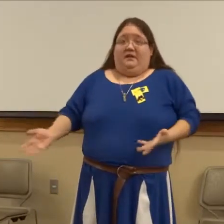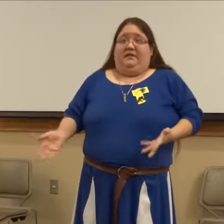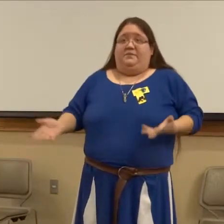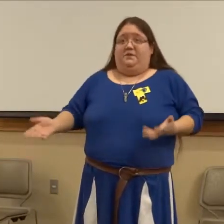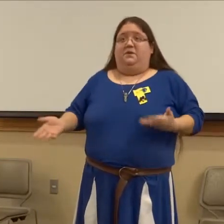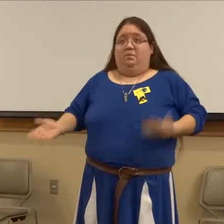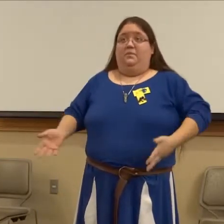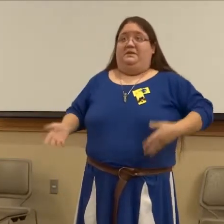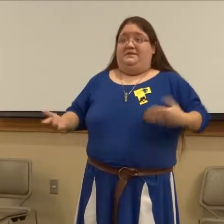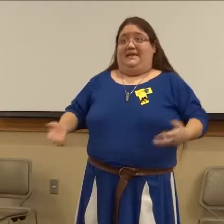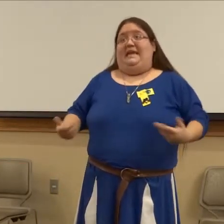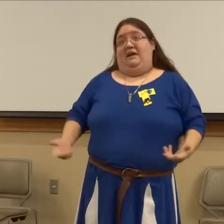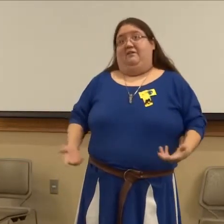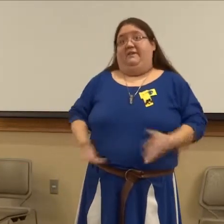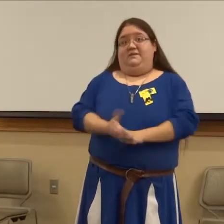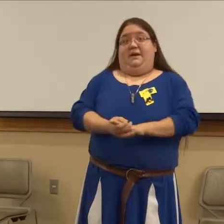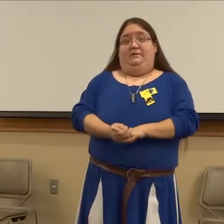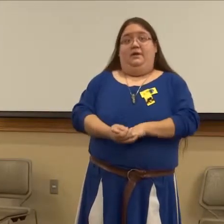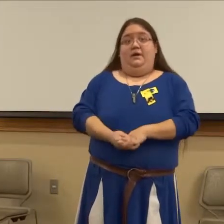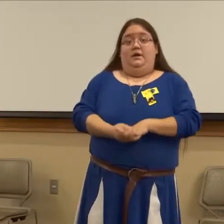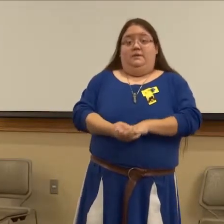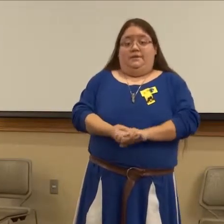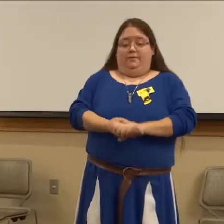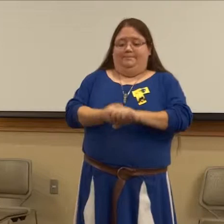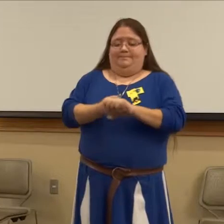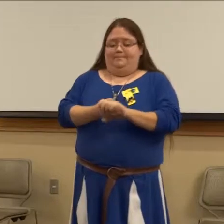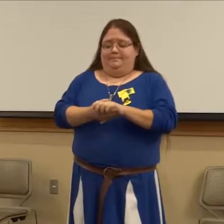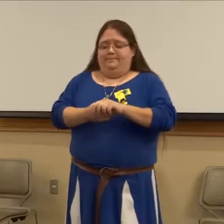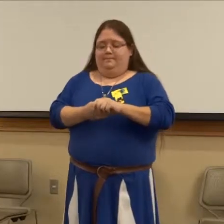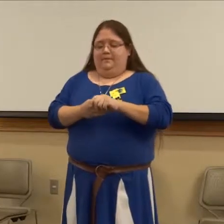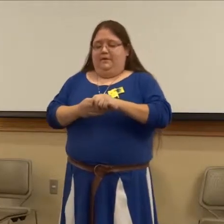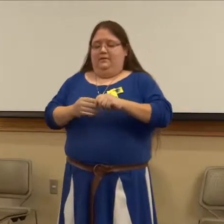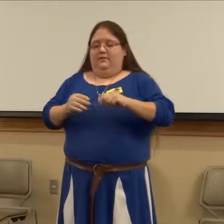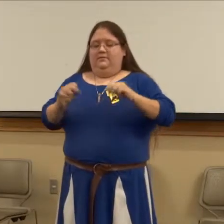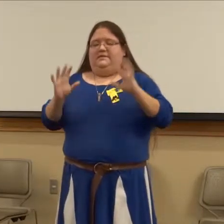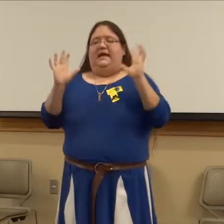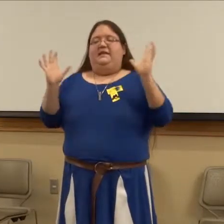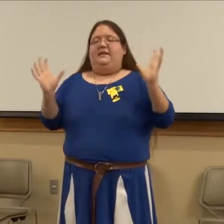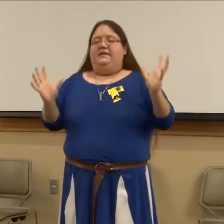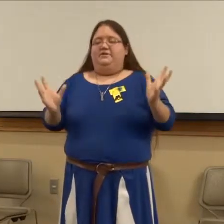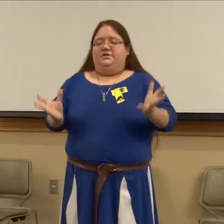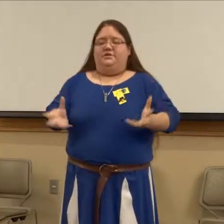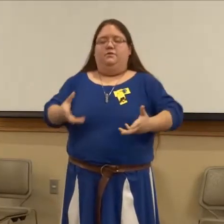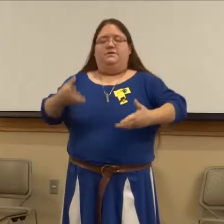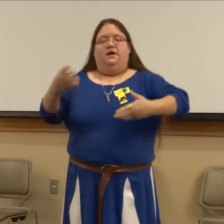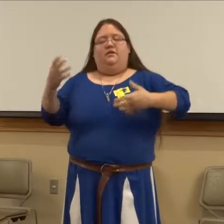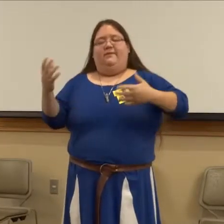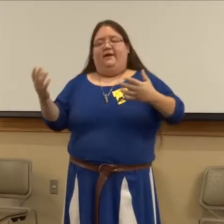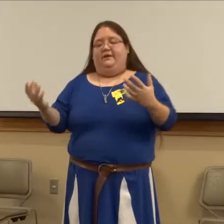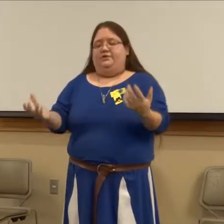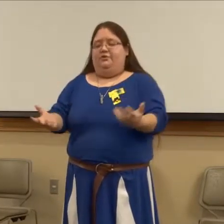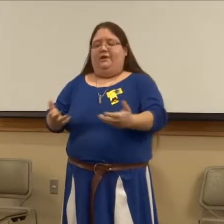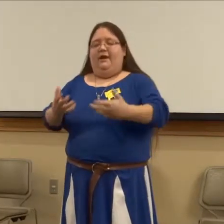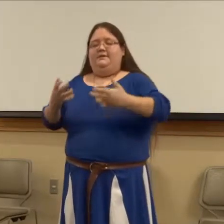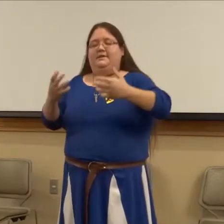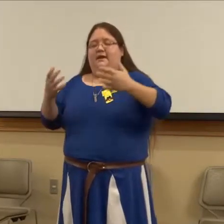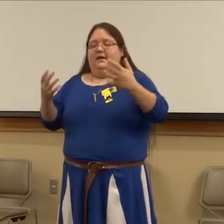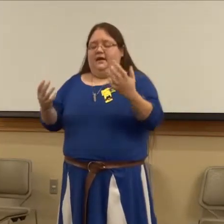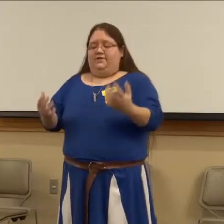there was not a woman to take care of things around. So, silently, she stokes the hearth fire, and she creates a